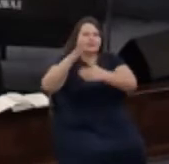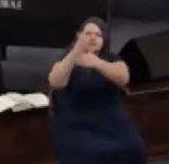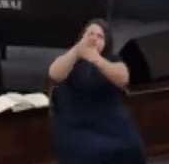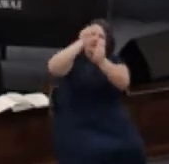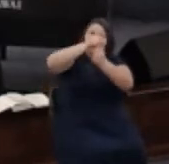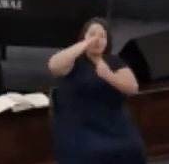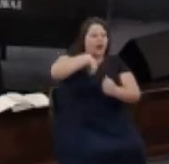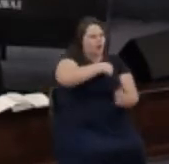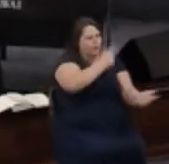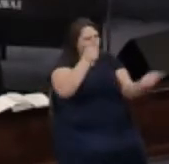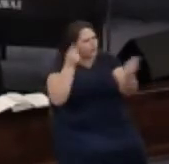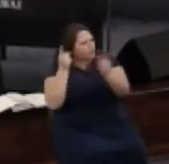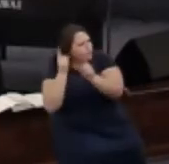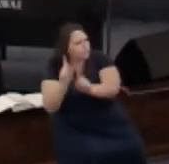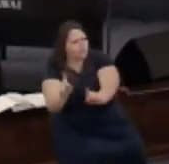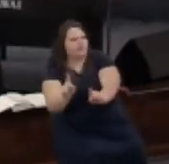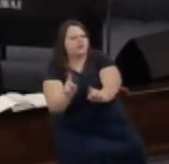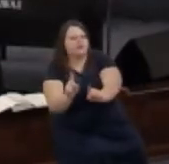in agreement with him